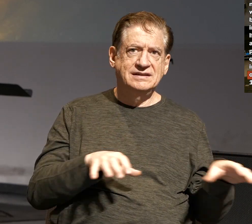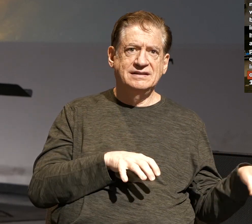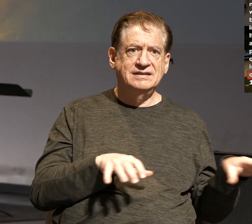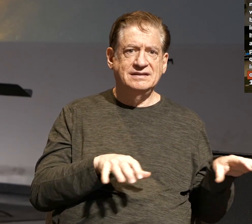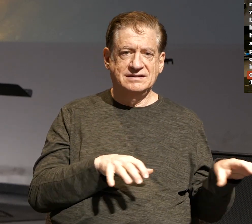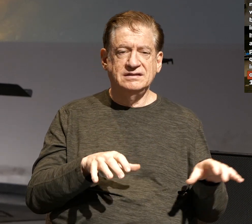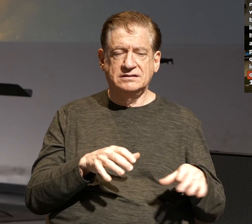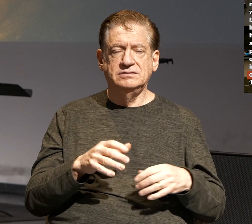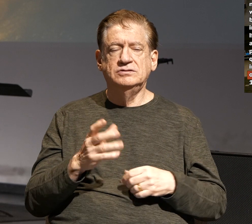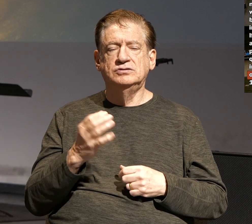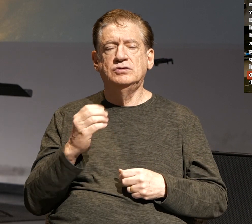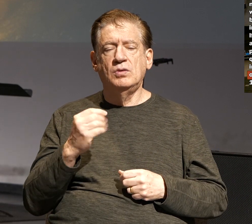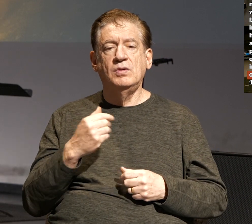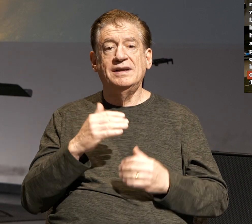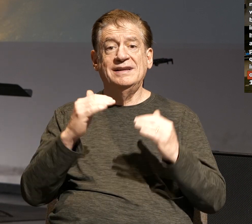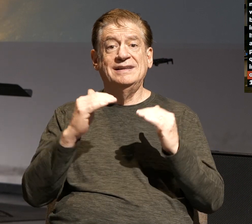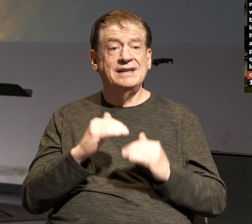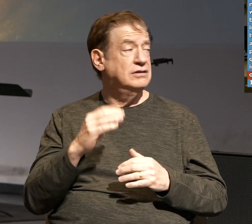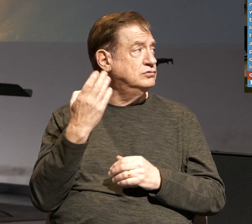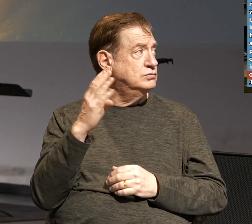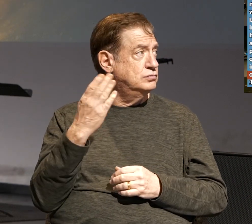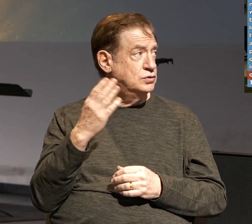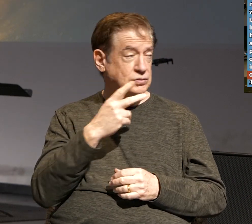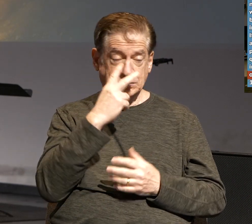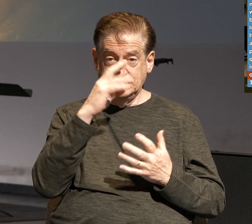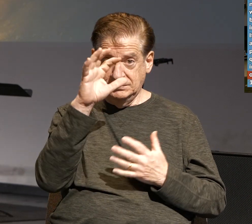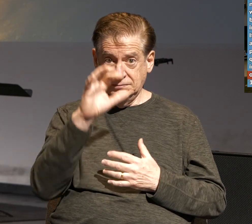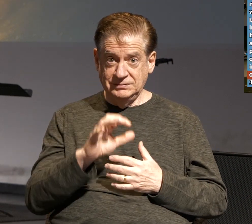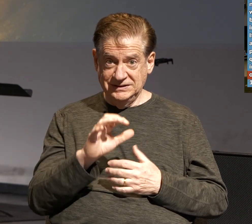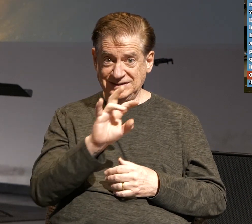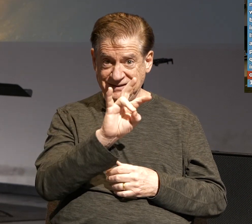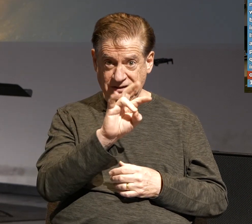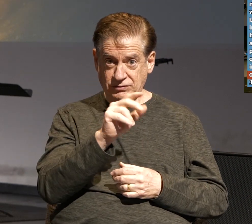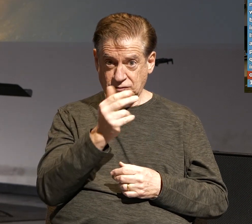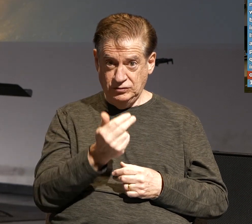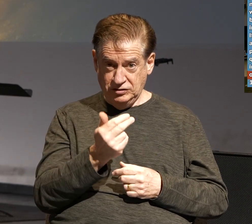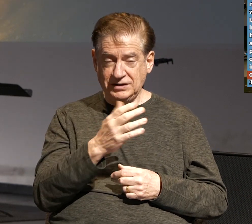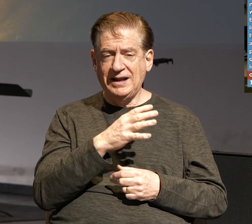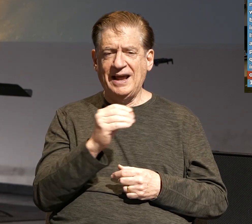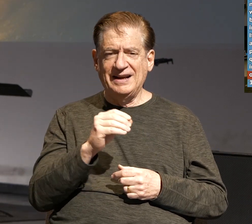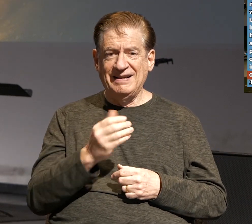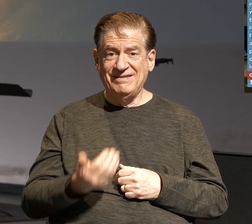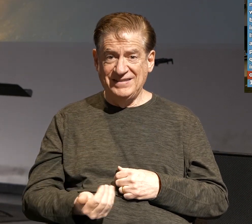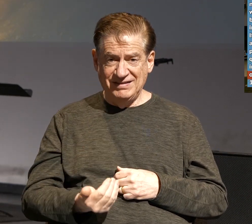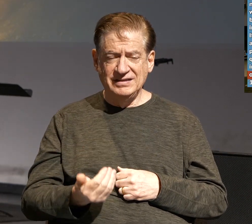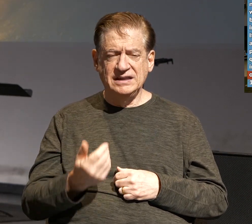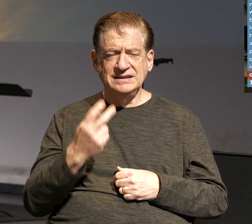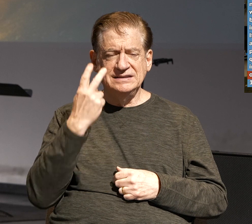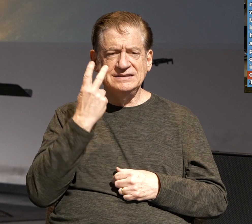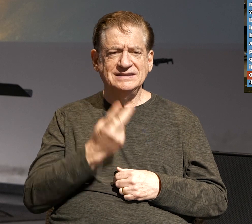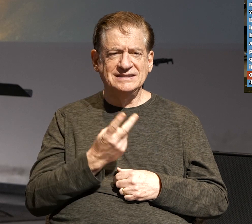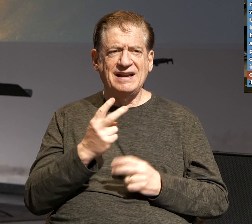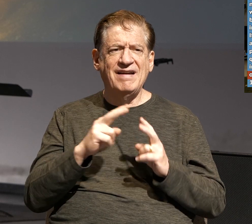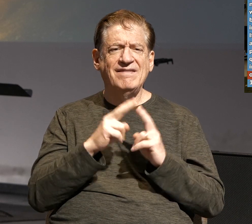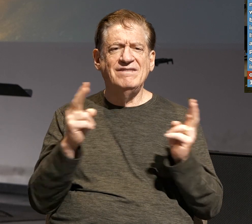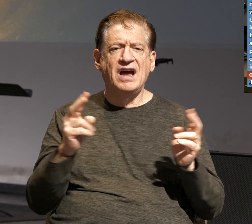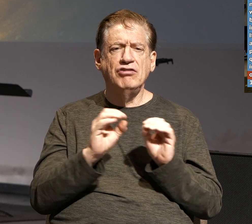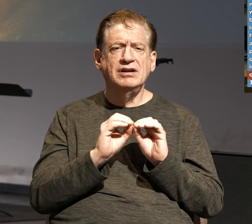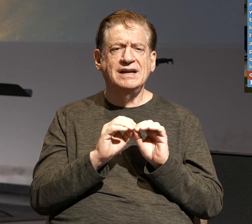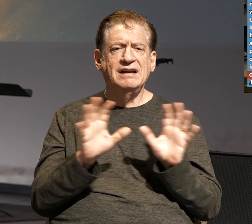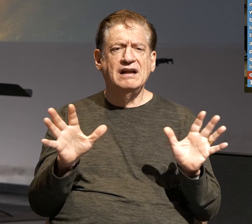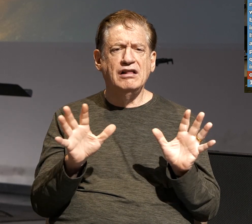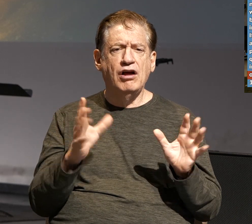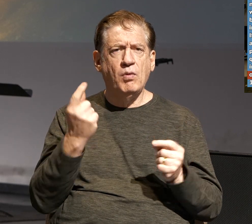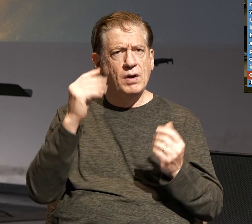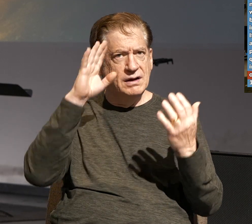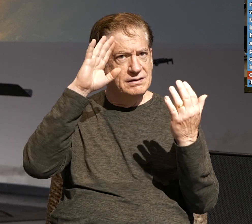Now, throw up that next slide with the blue. In verses 7 through 13 and in verse 15, we get a very clear view of what